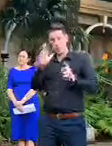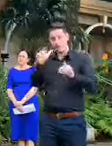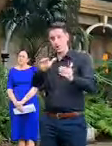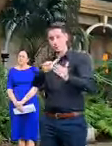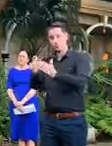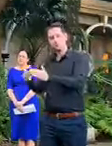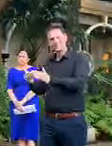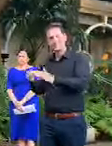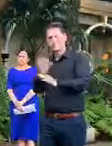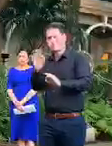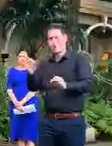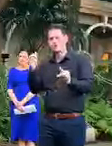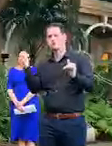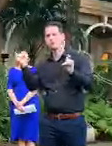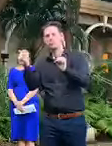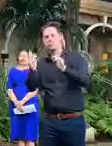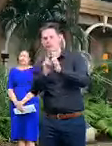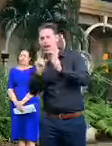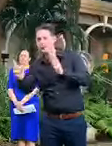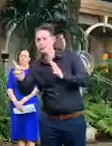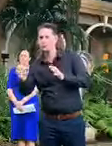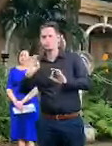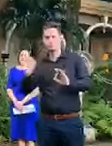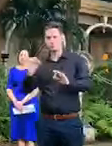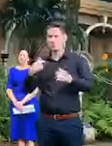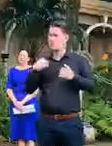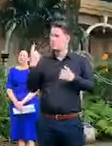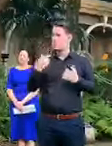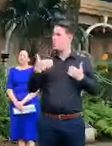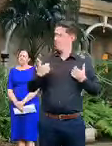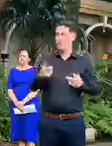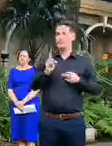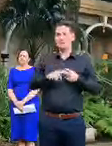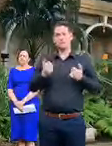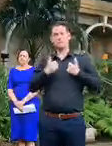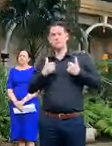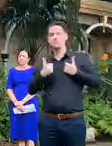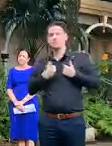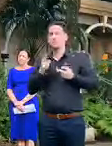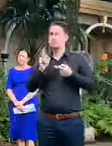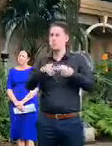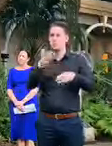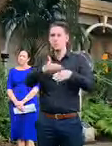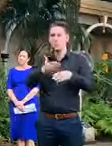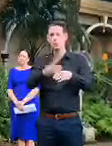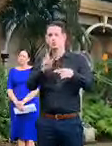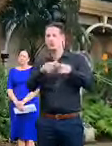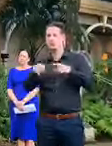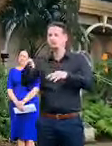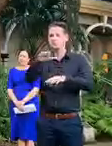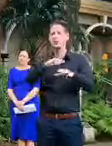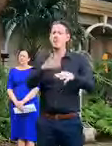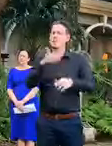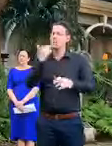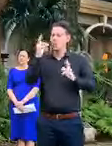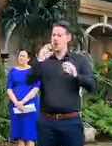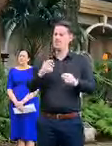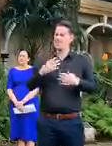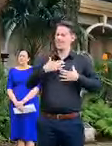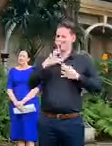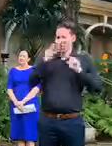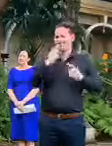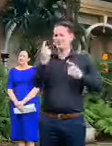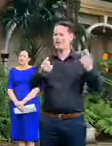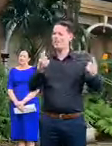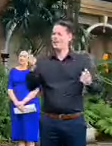by not going out but for the rest of us who are well who are out there in the community to protect each one of us